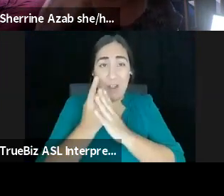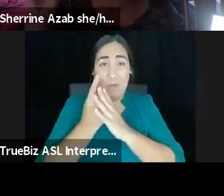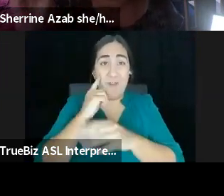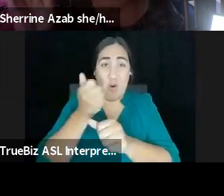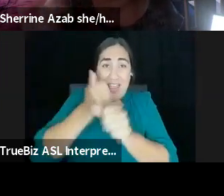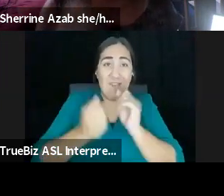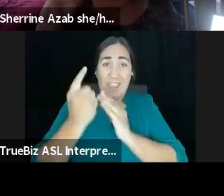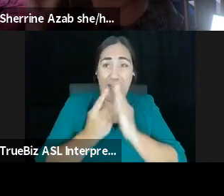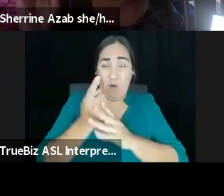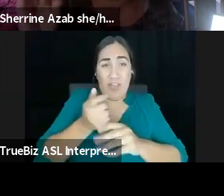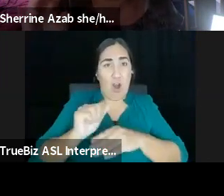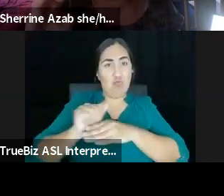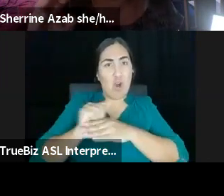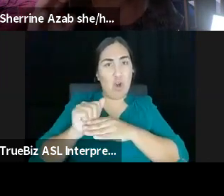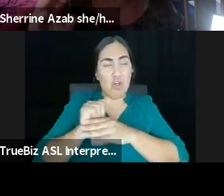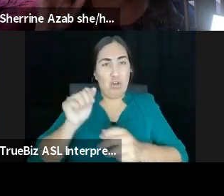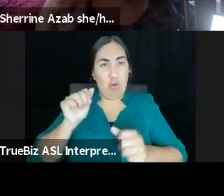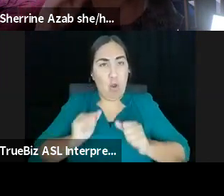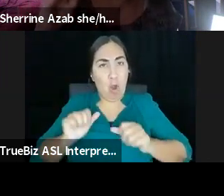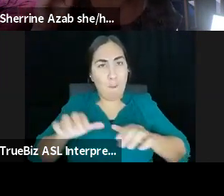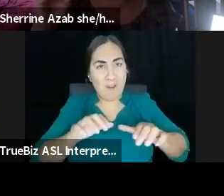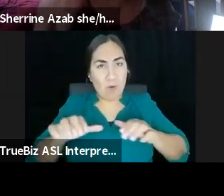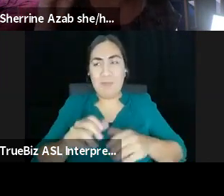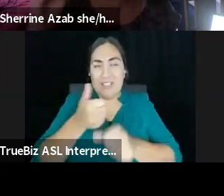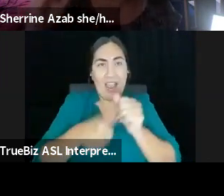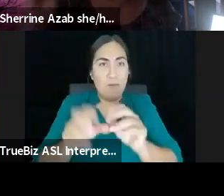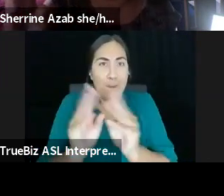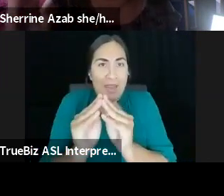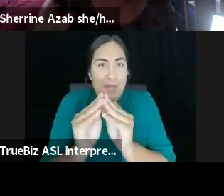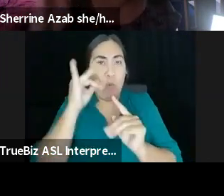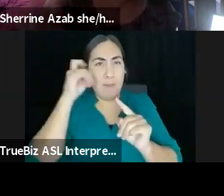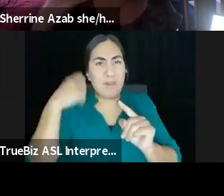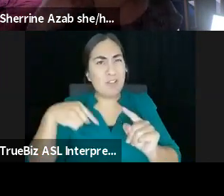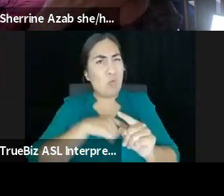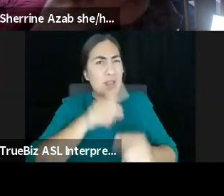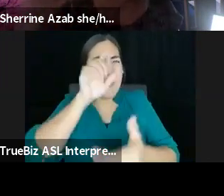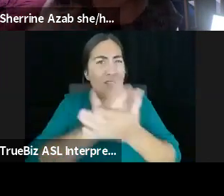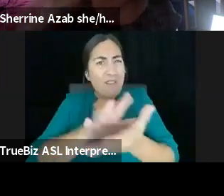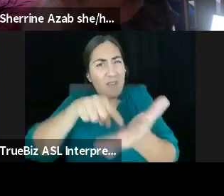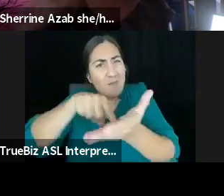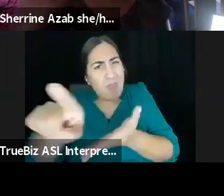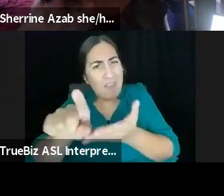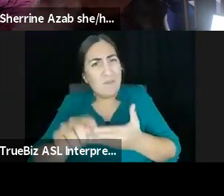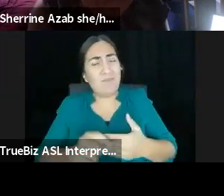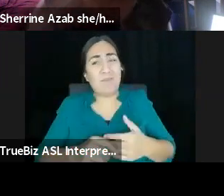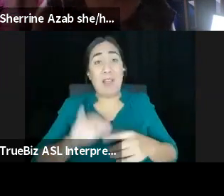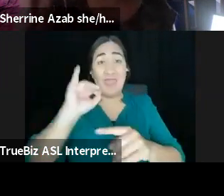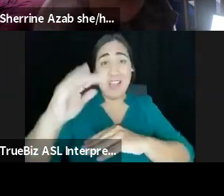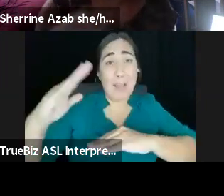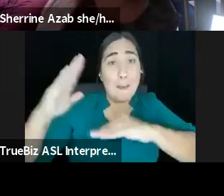every meeting. Um, because we believe in paying that first of that is a minimum wage. And like, also